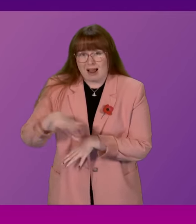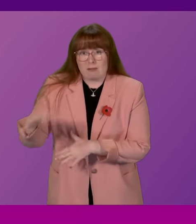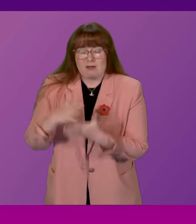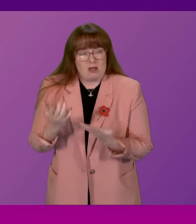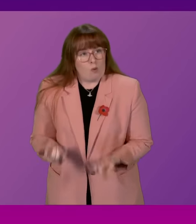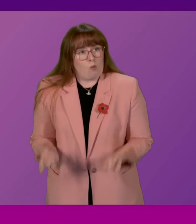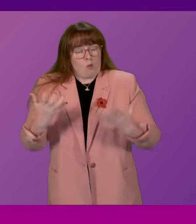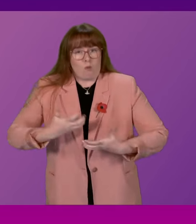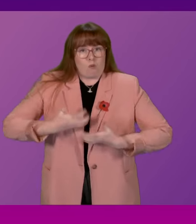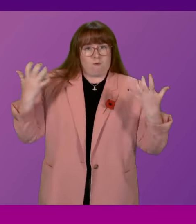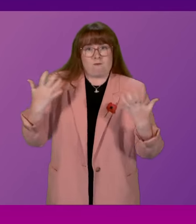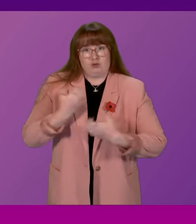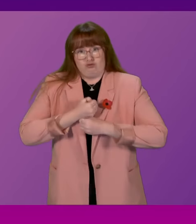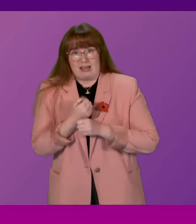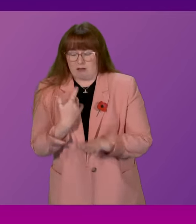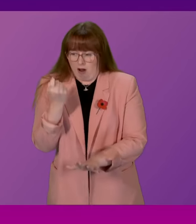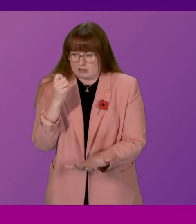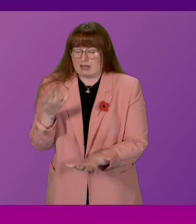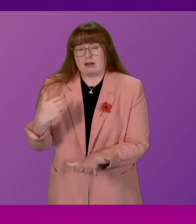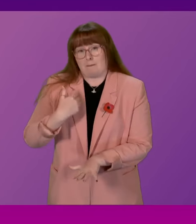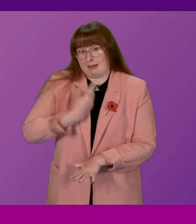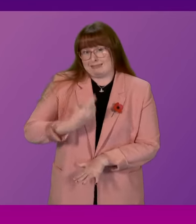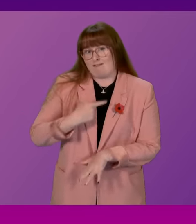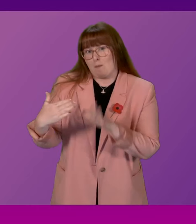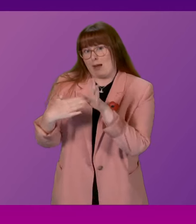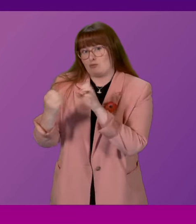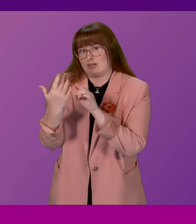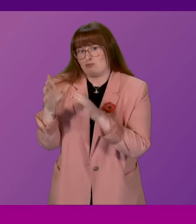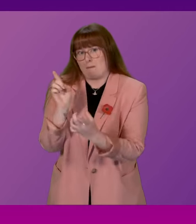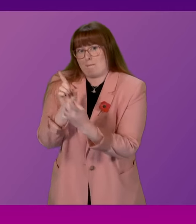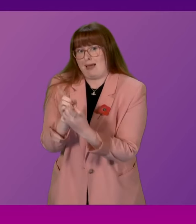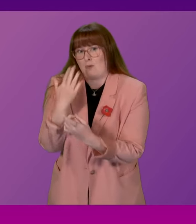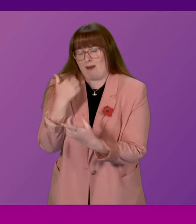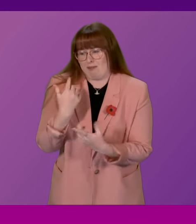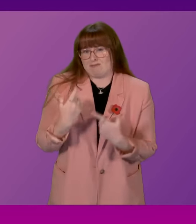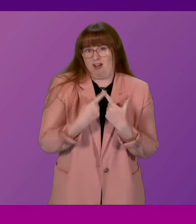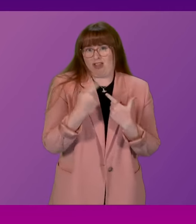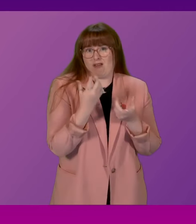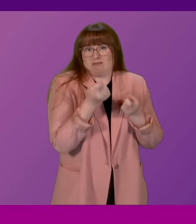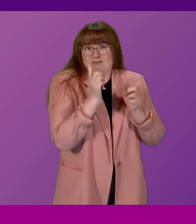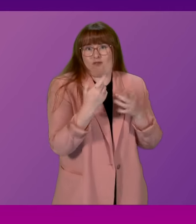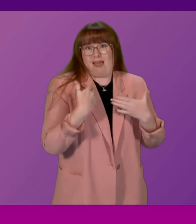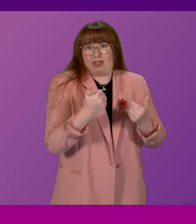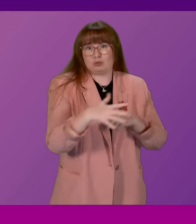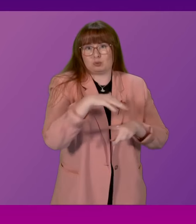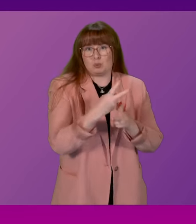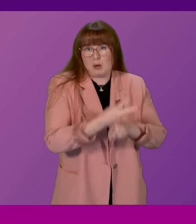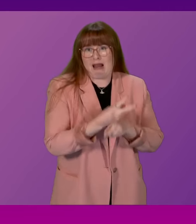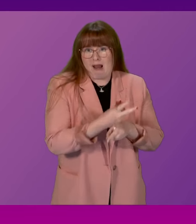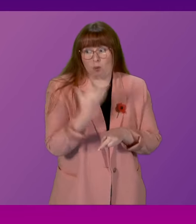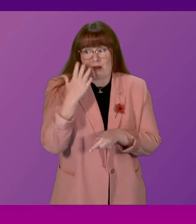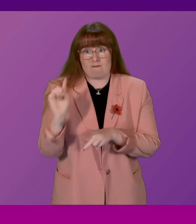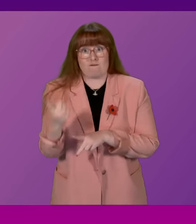by this situation will quite reasonably feel. Myles Briggs and I met when I was previously Cabinet Secretary for Health and Social Care when this issue